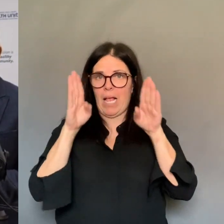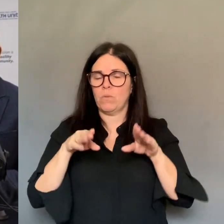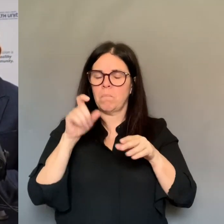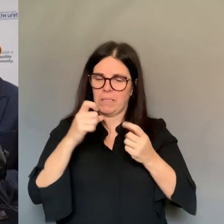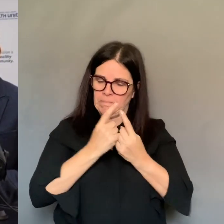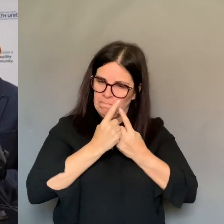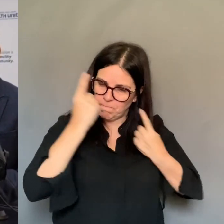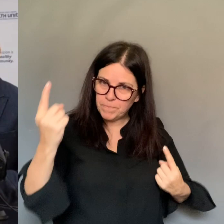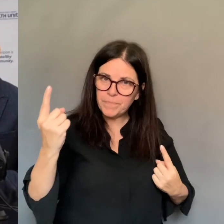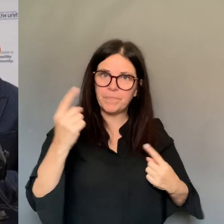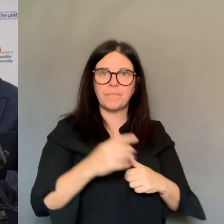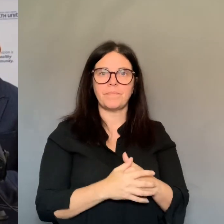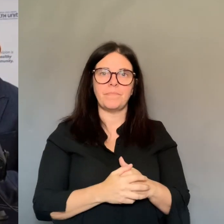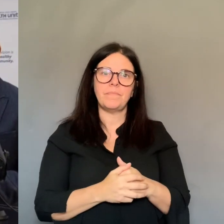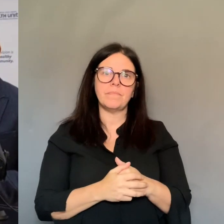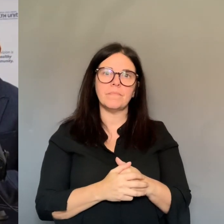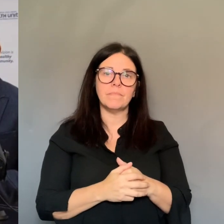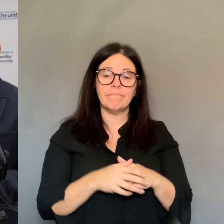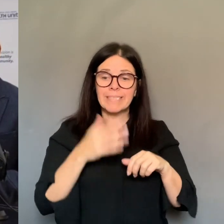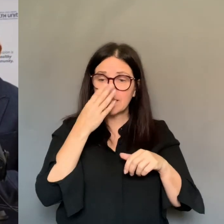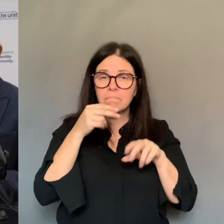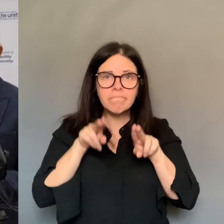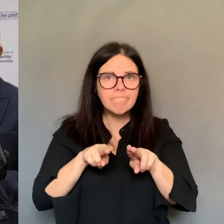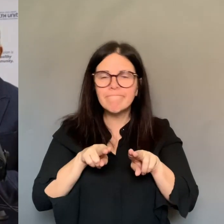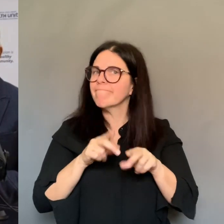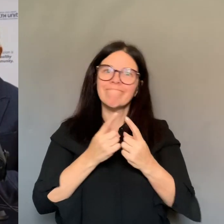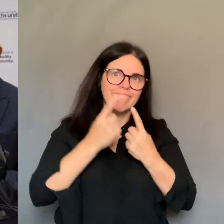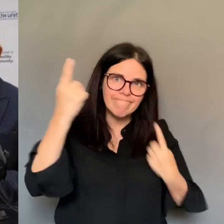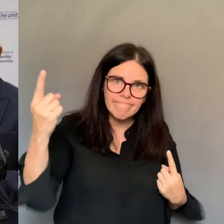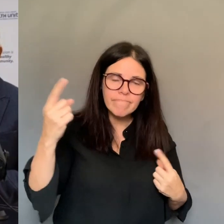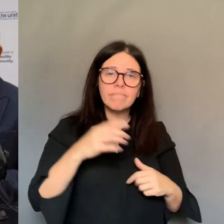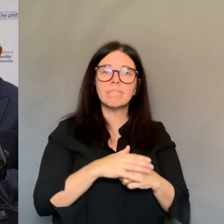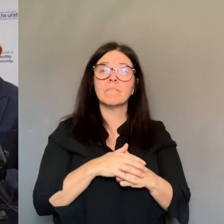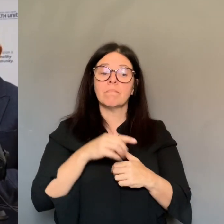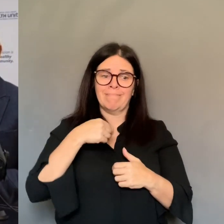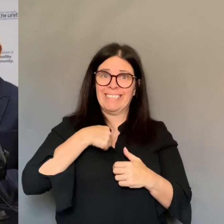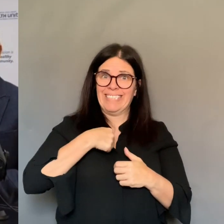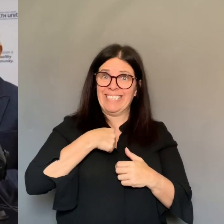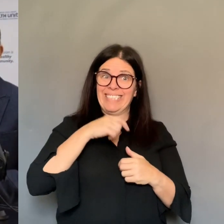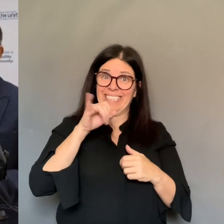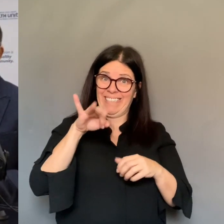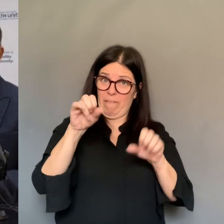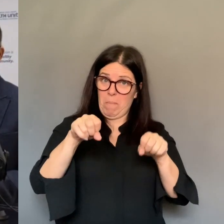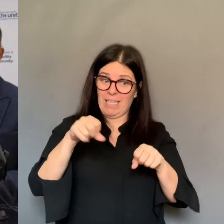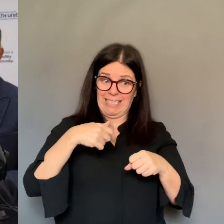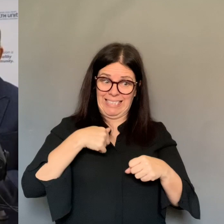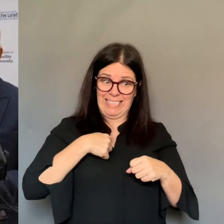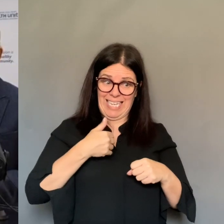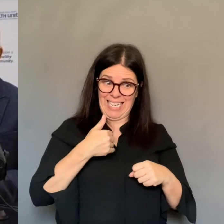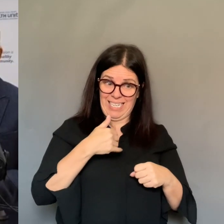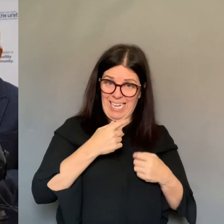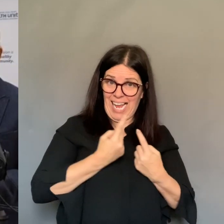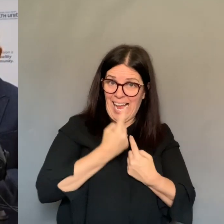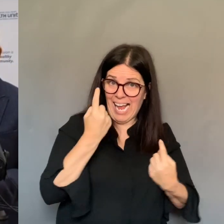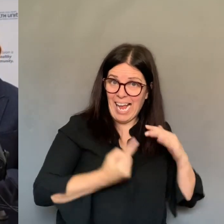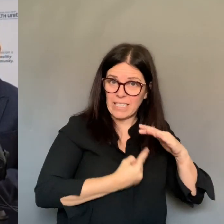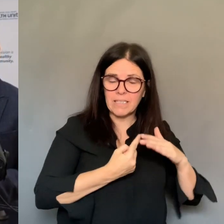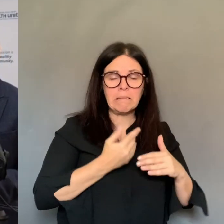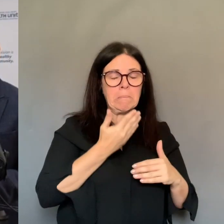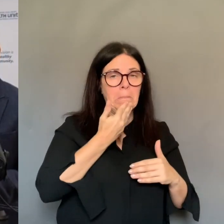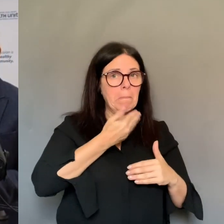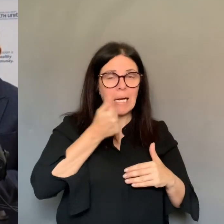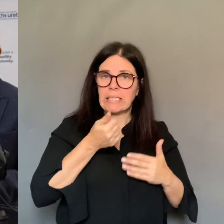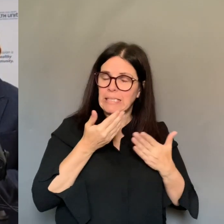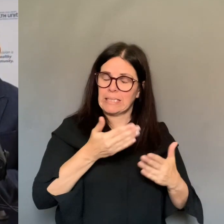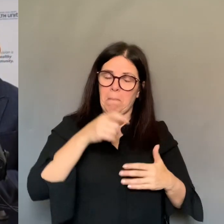self-isolation must restrict themselves to one room of the house, if possible, and use a separate bathroom. If it is